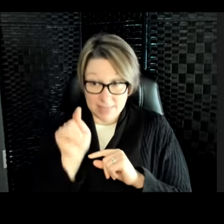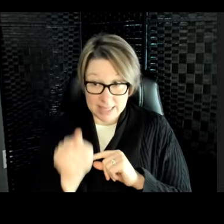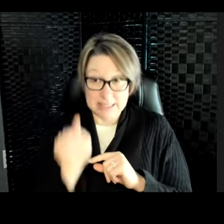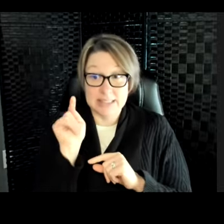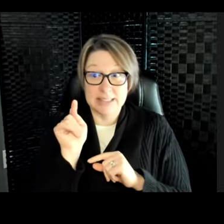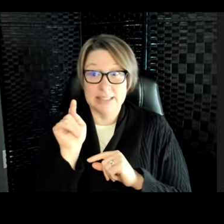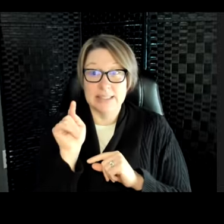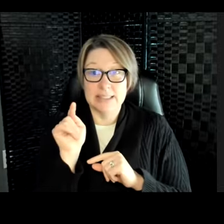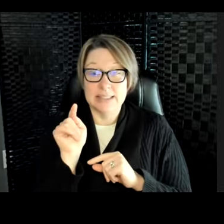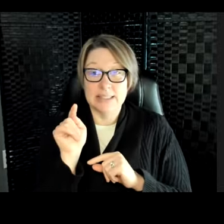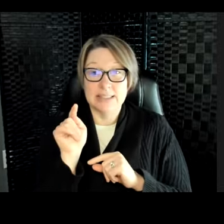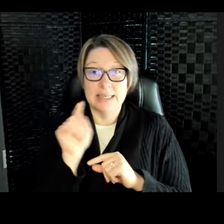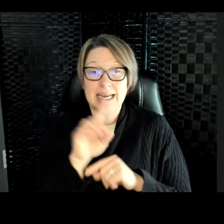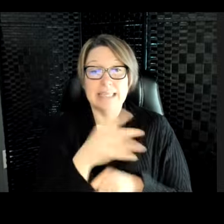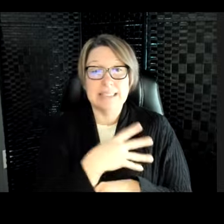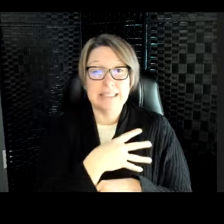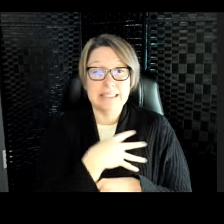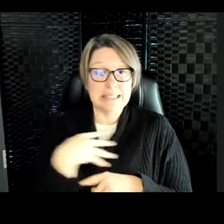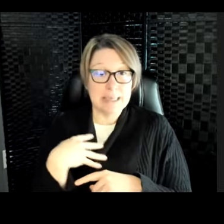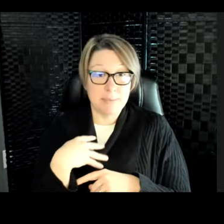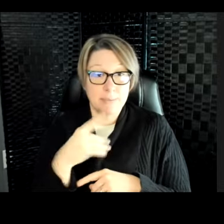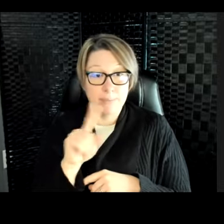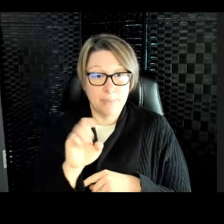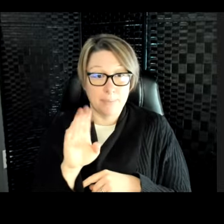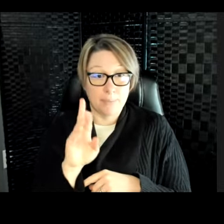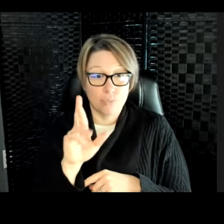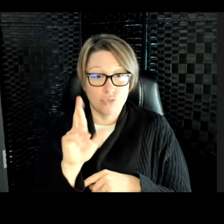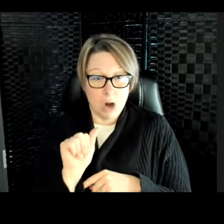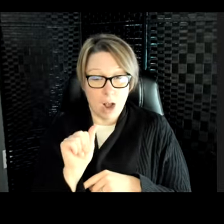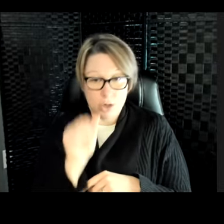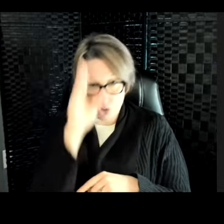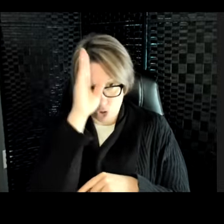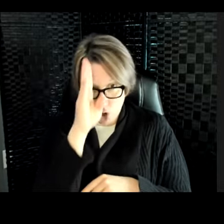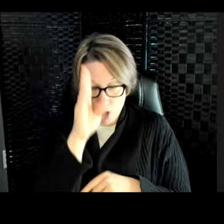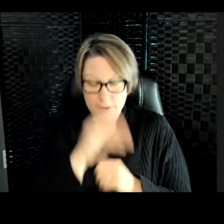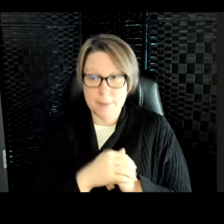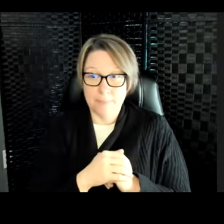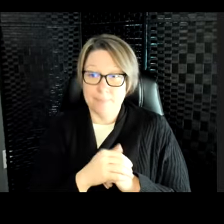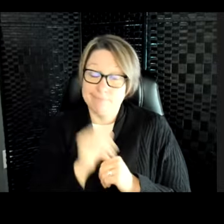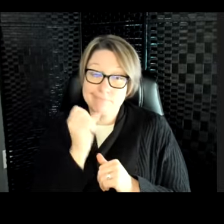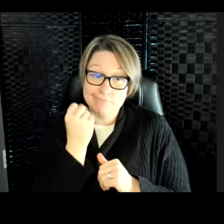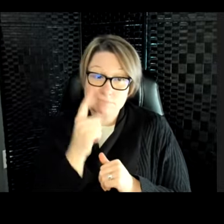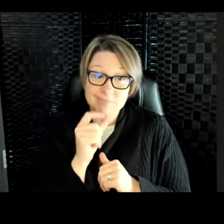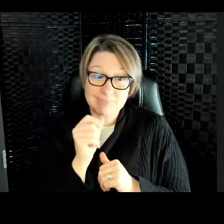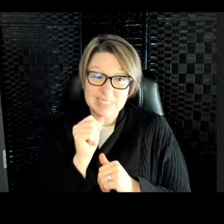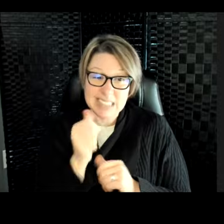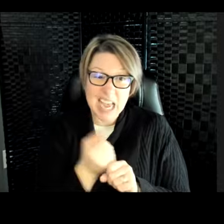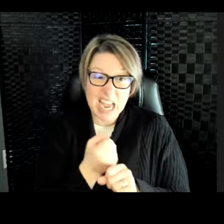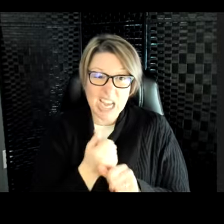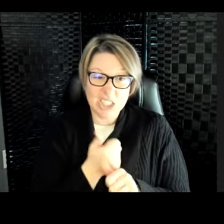is a zebra shark, and it is endangered. So sharks, there are a lot of